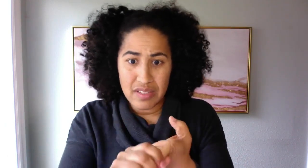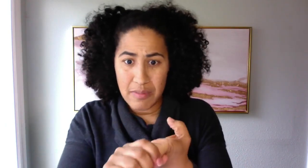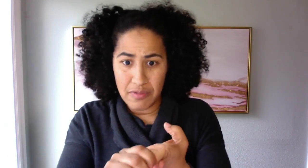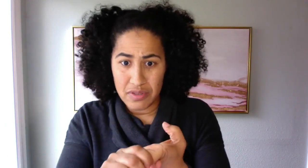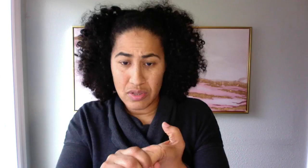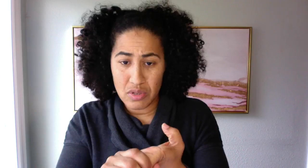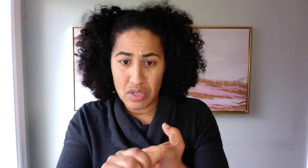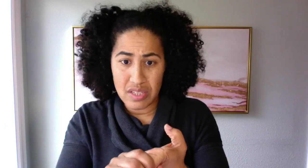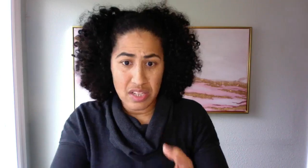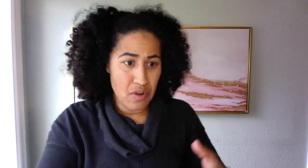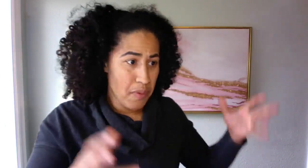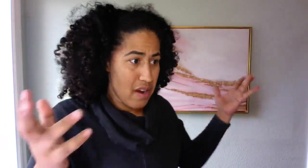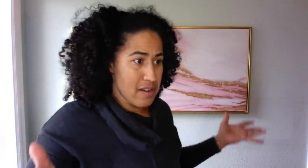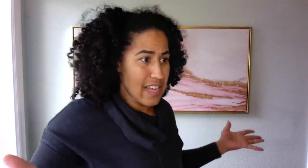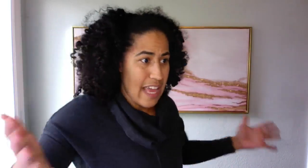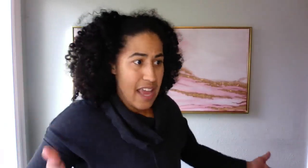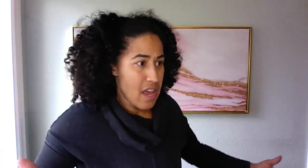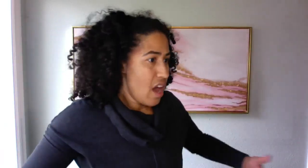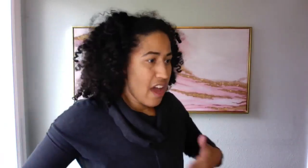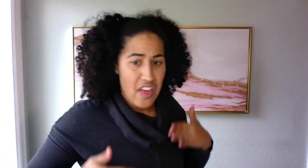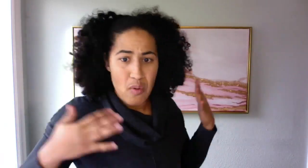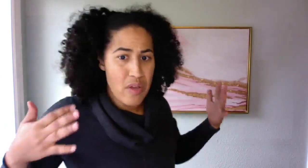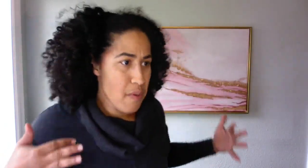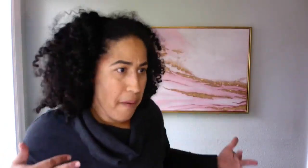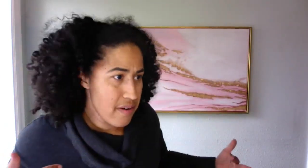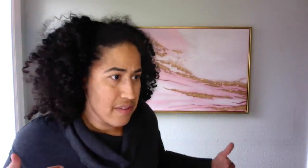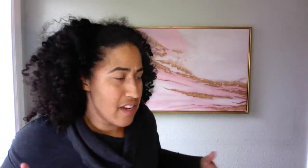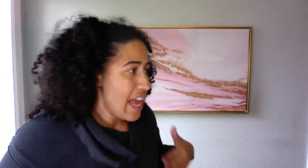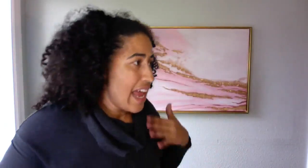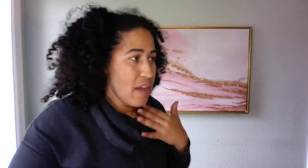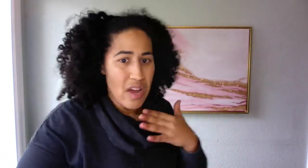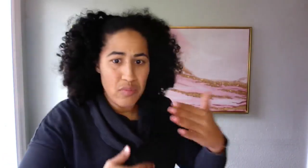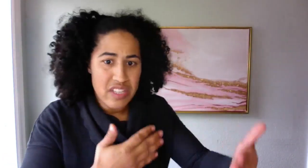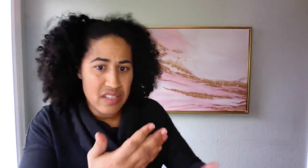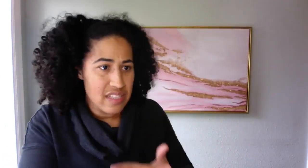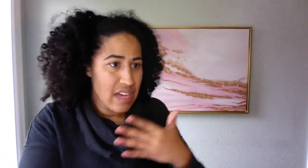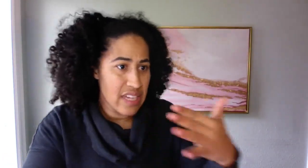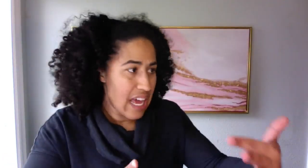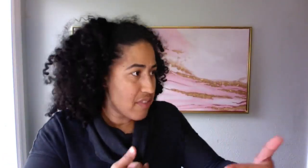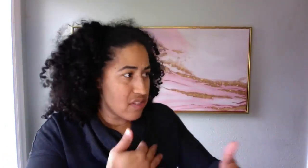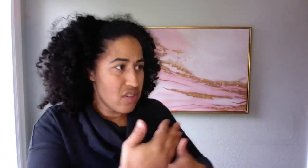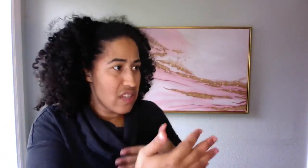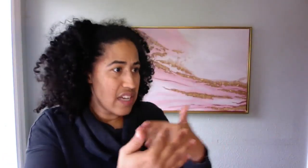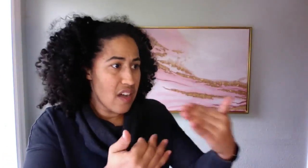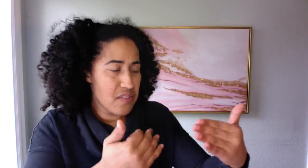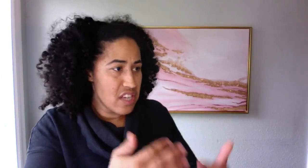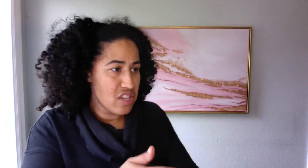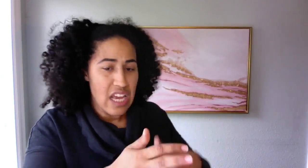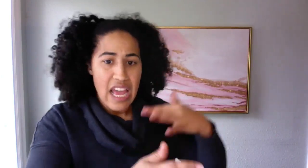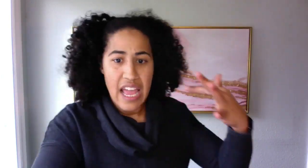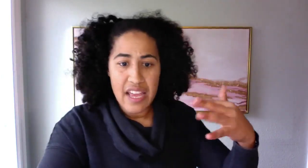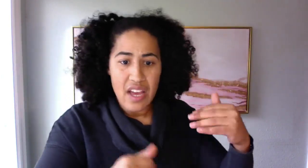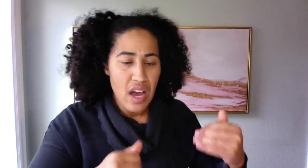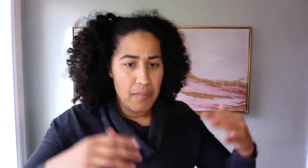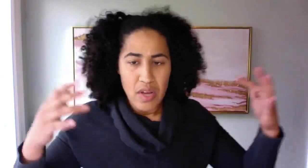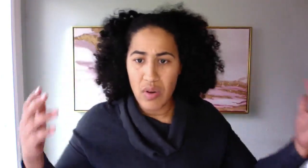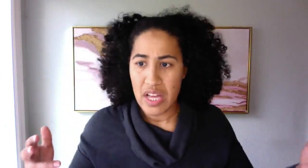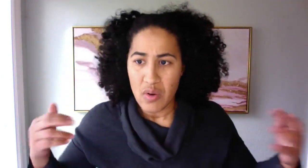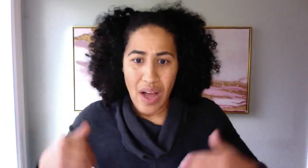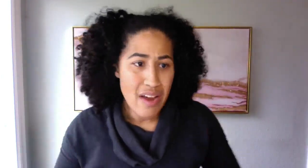table for solutions. And your partner is like, Hey, I thought we were partners here. Hey, why don't we just sit down and have an adult life conversation? Hey, um, why, why are